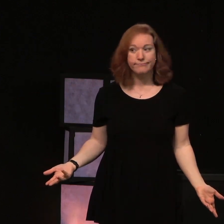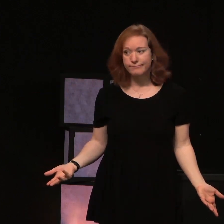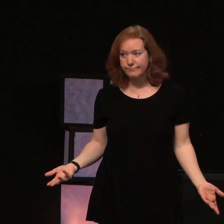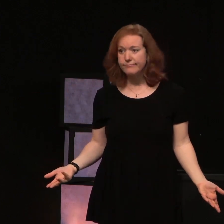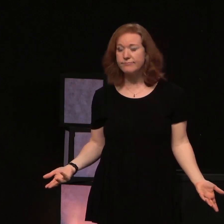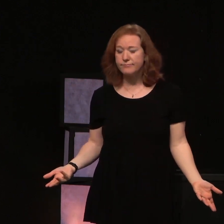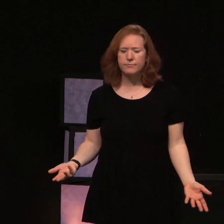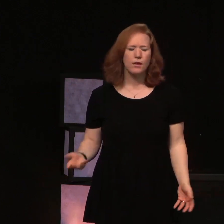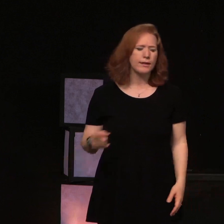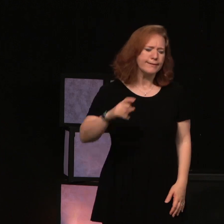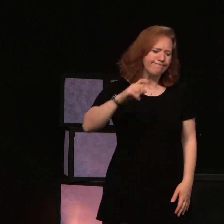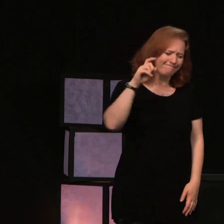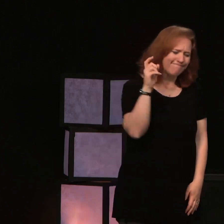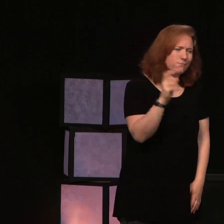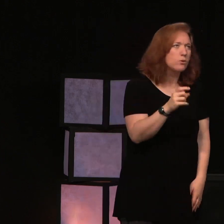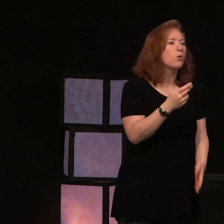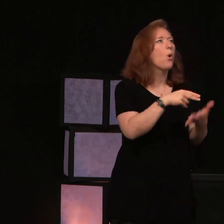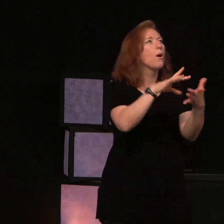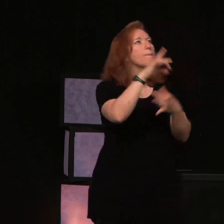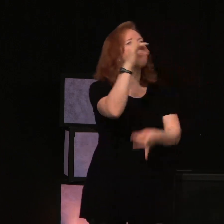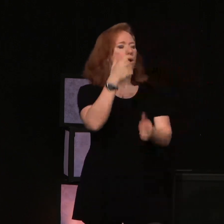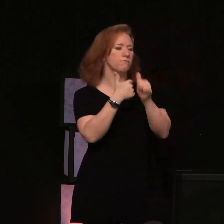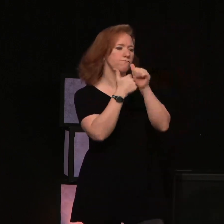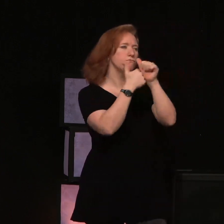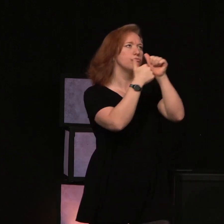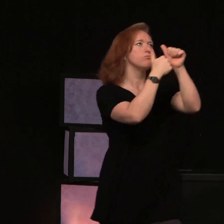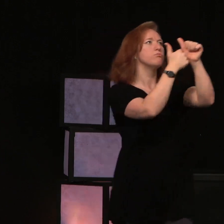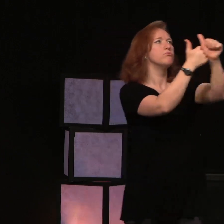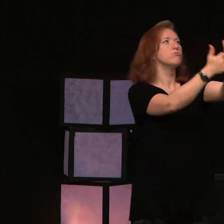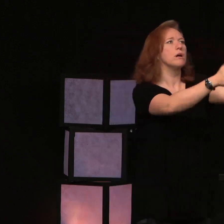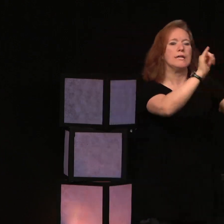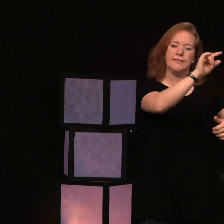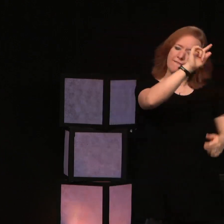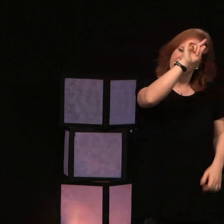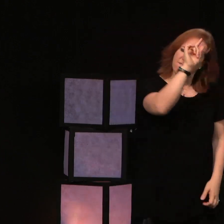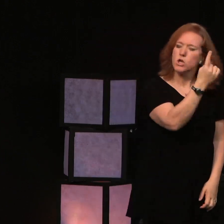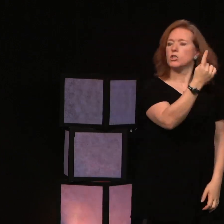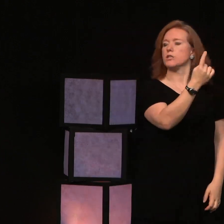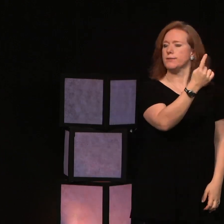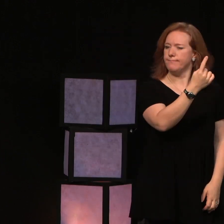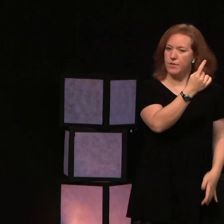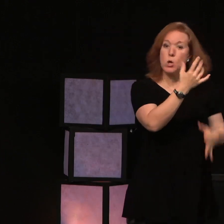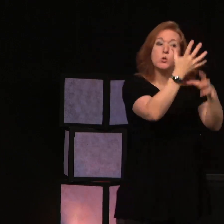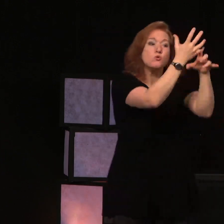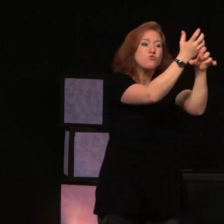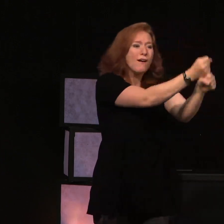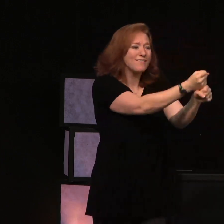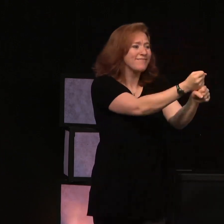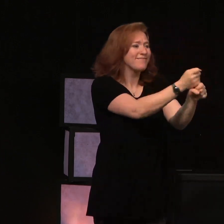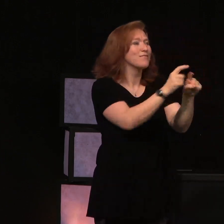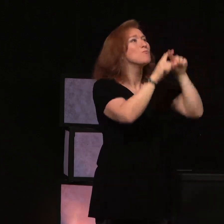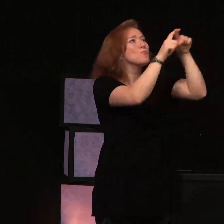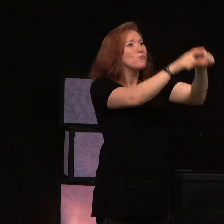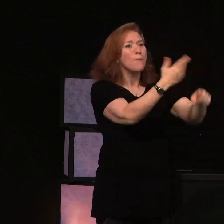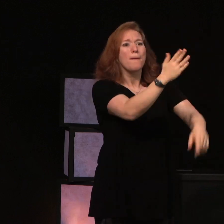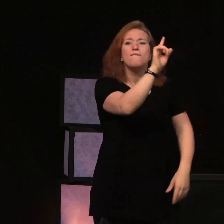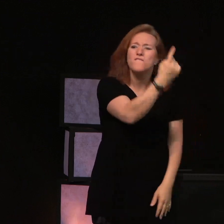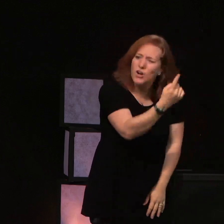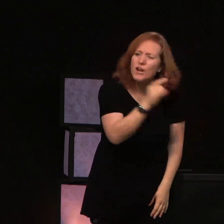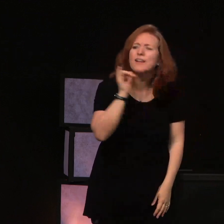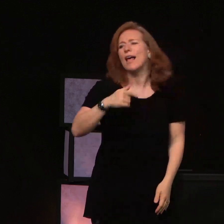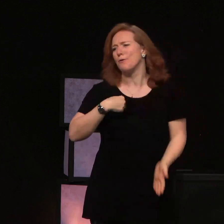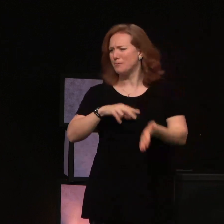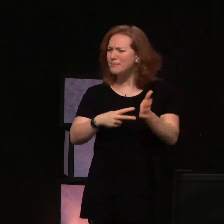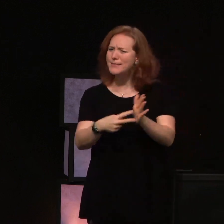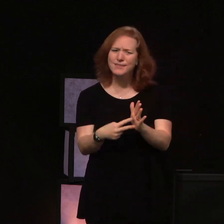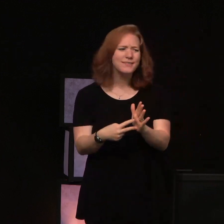We need to follow the Holy Spirit first. Trust him and follow his leading first. That's all I'm saying.